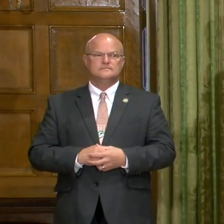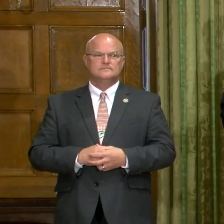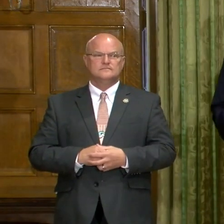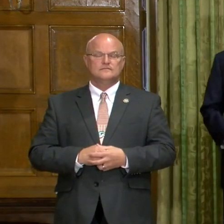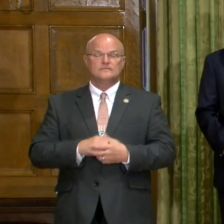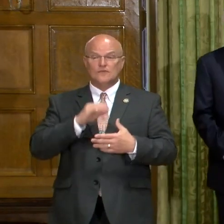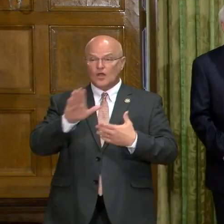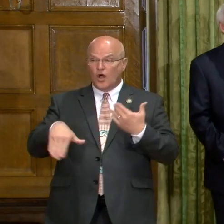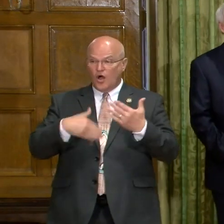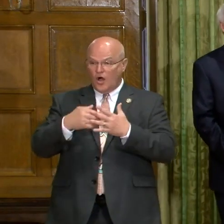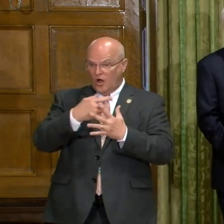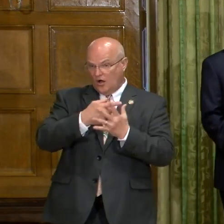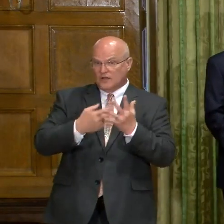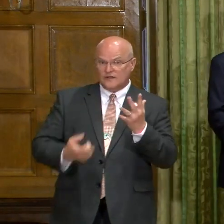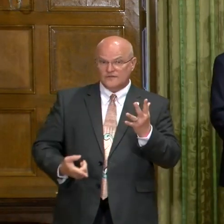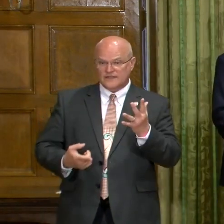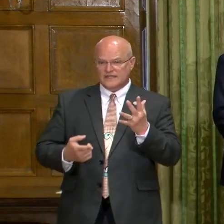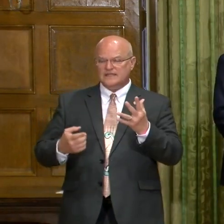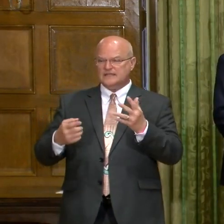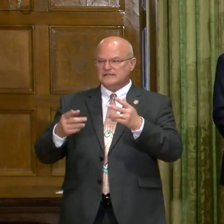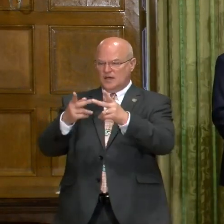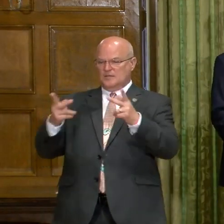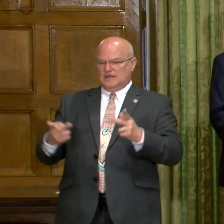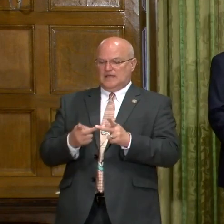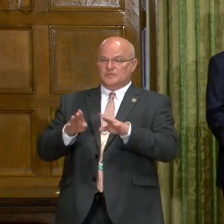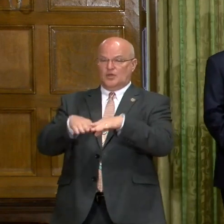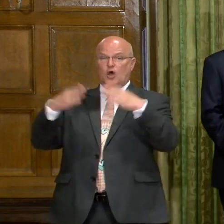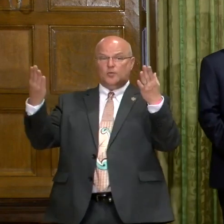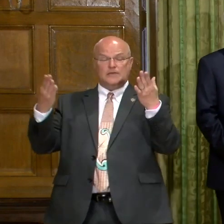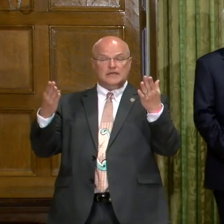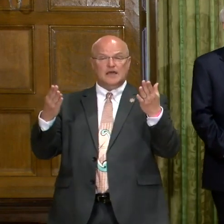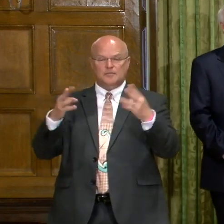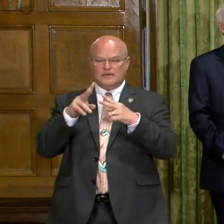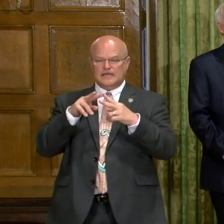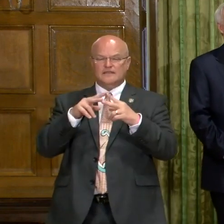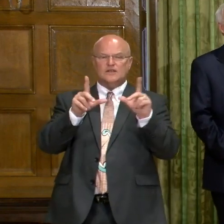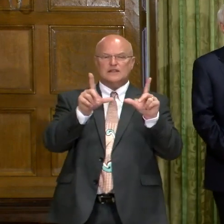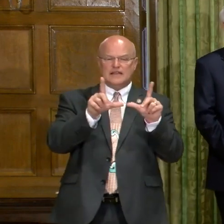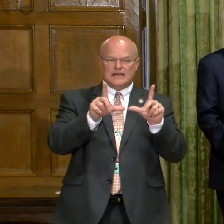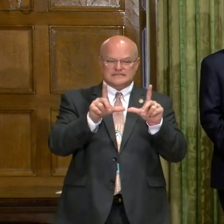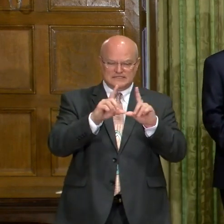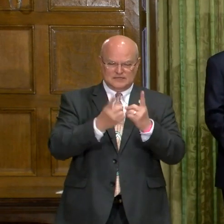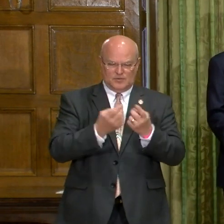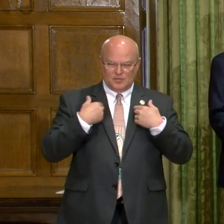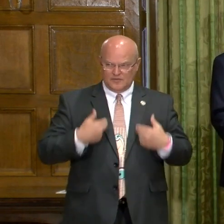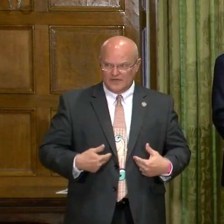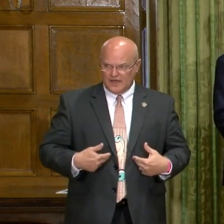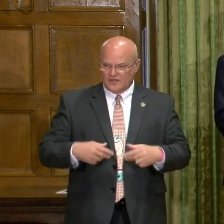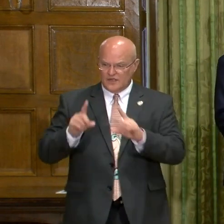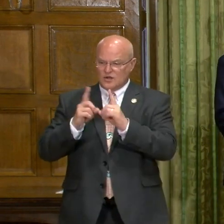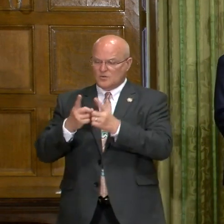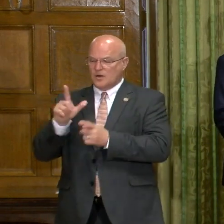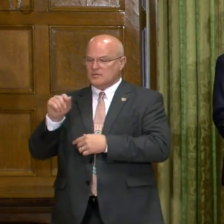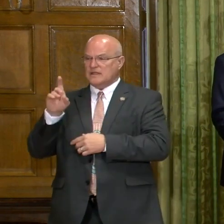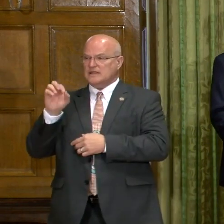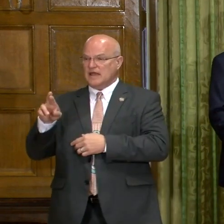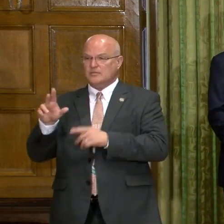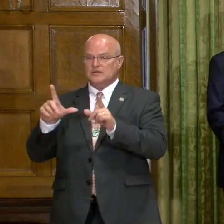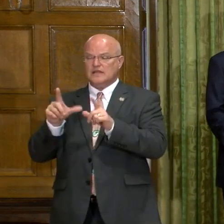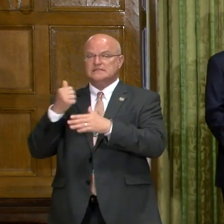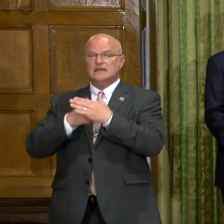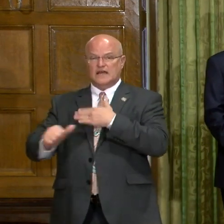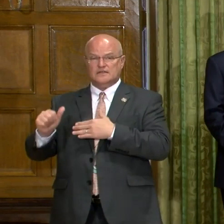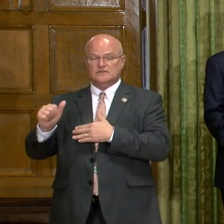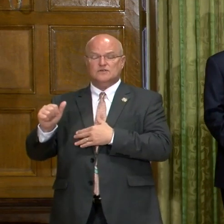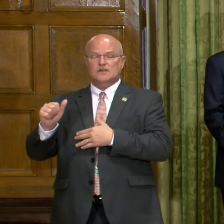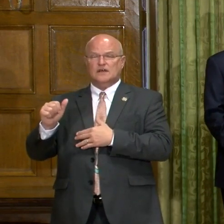Well, all of these facilities that will be opening up are either licensed by the Department of Health or the Department of Labor and Licensing under